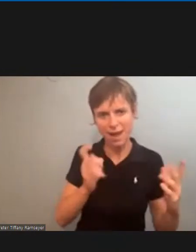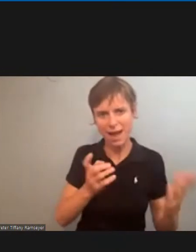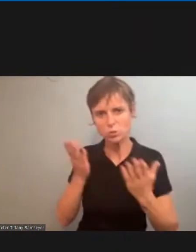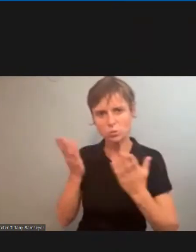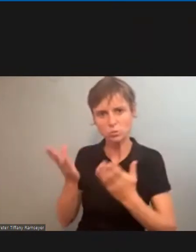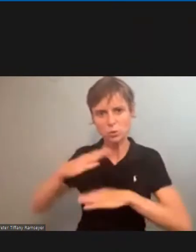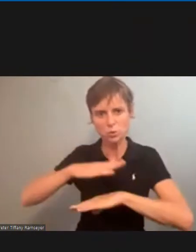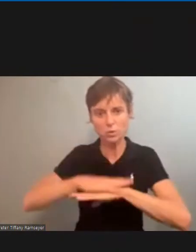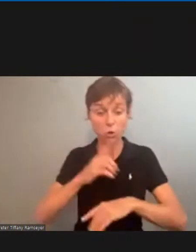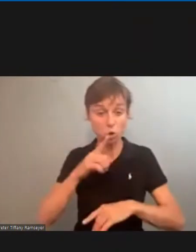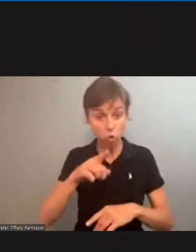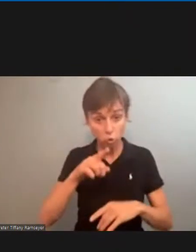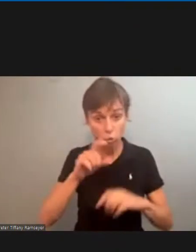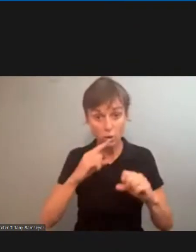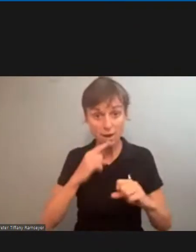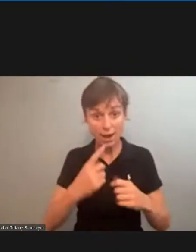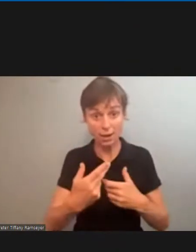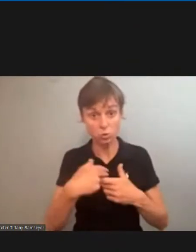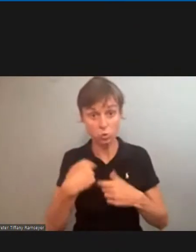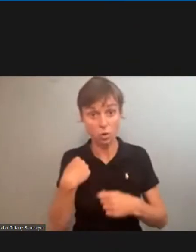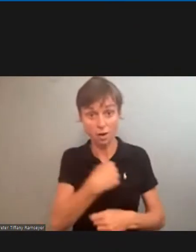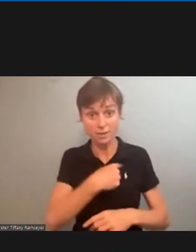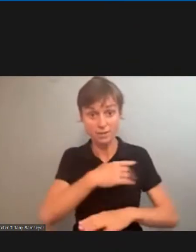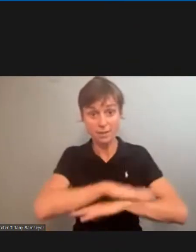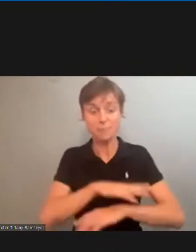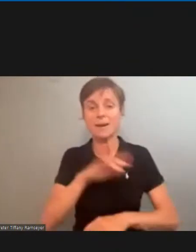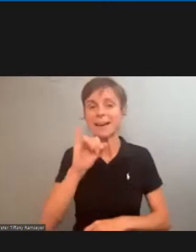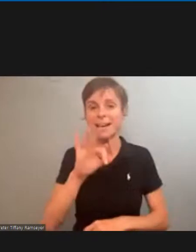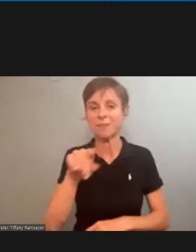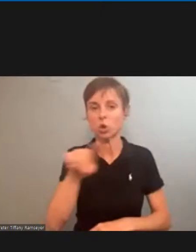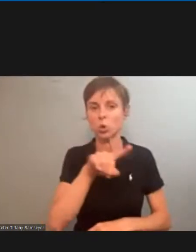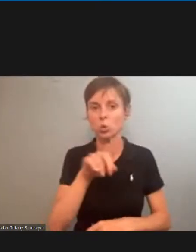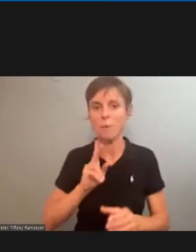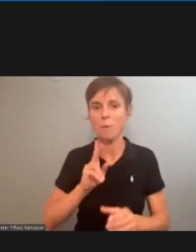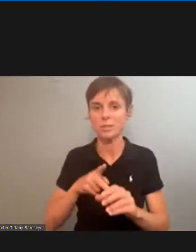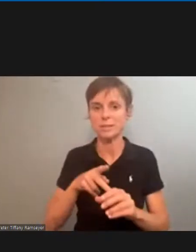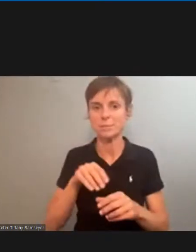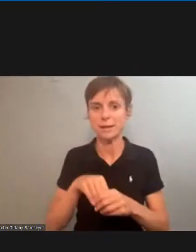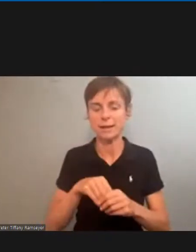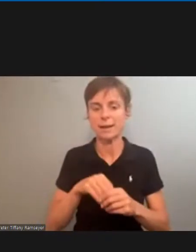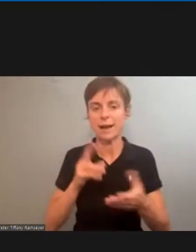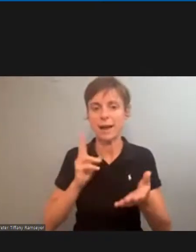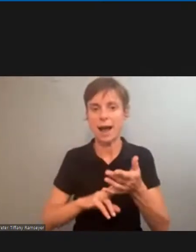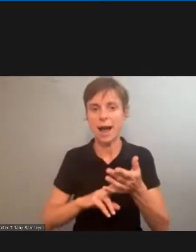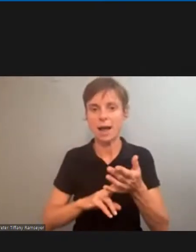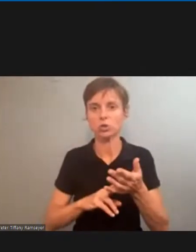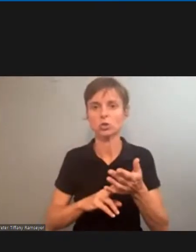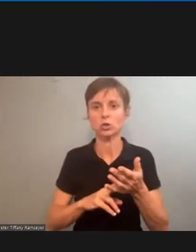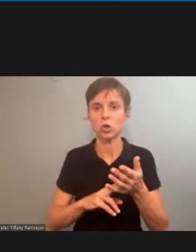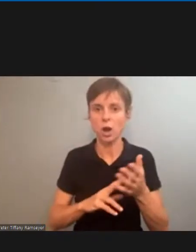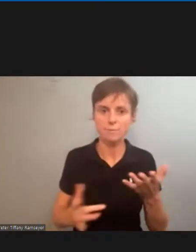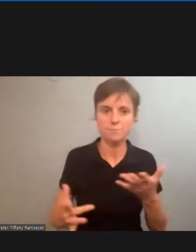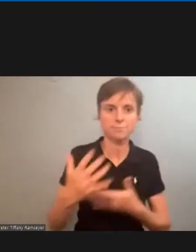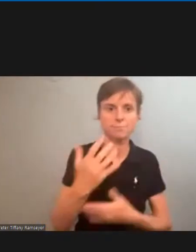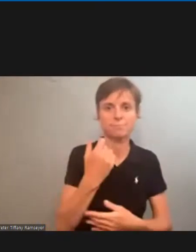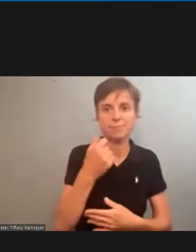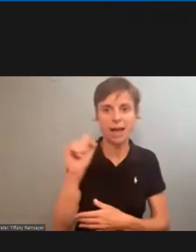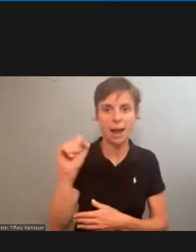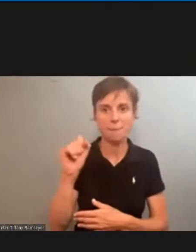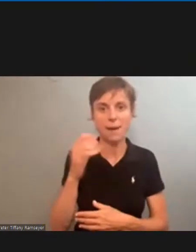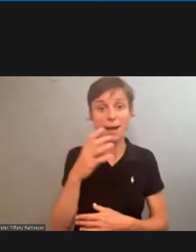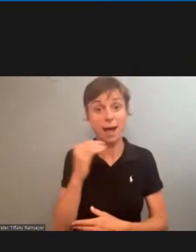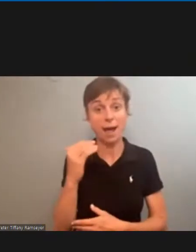table with all of us by participating in the contract campaign and in the collective action teams